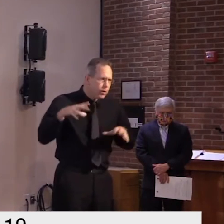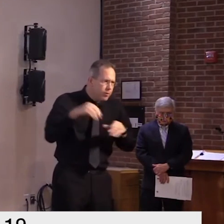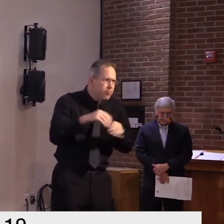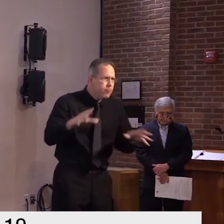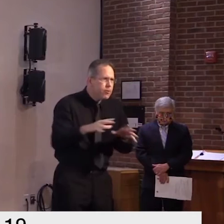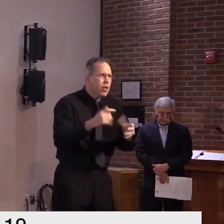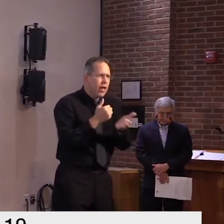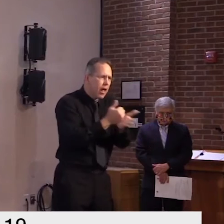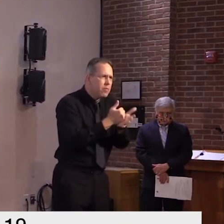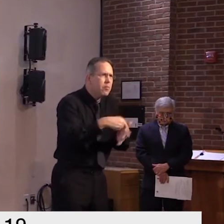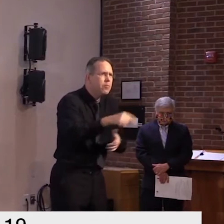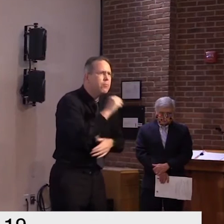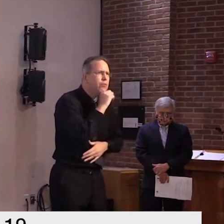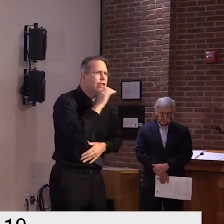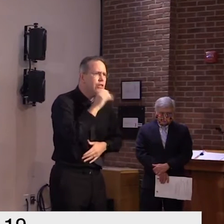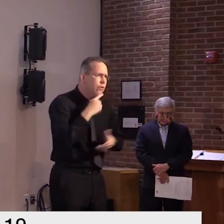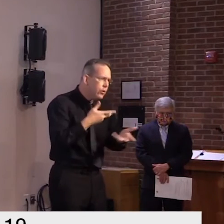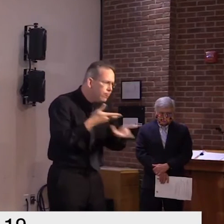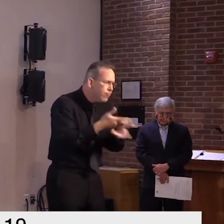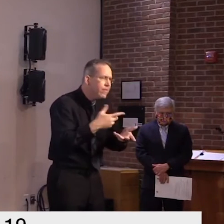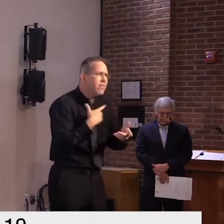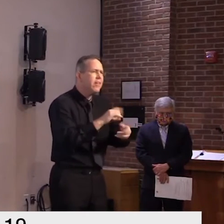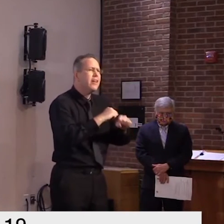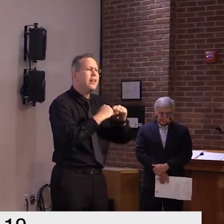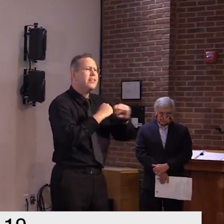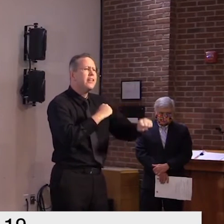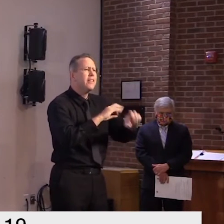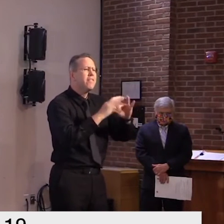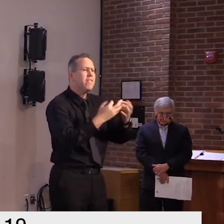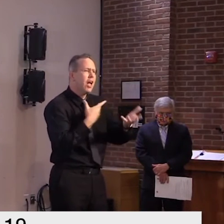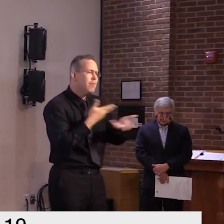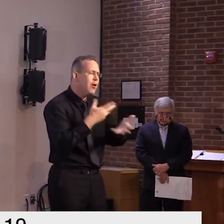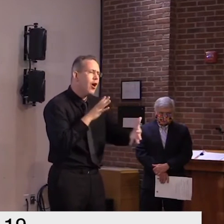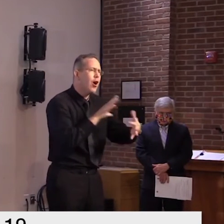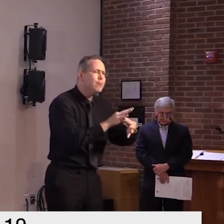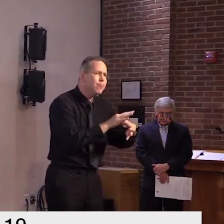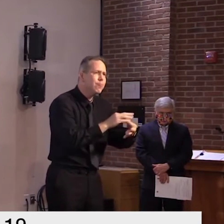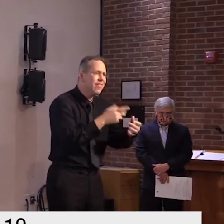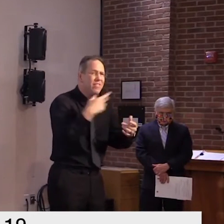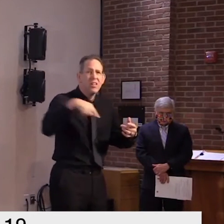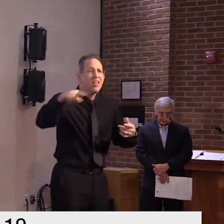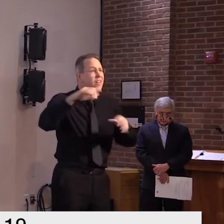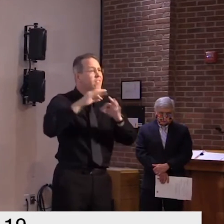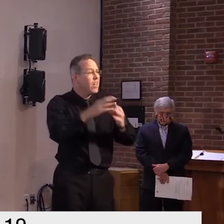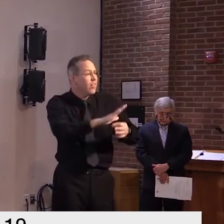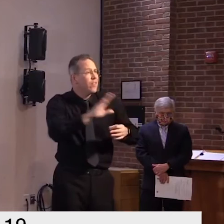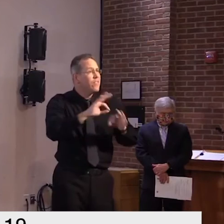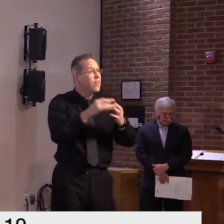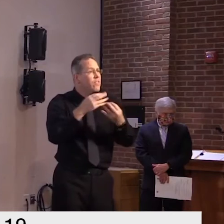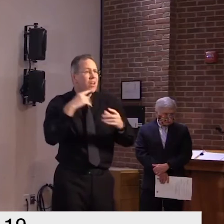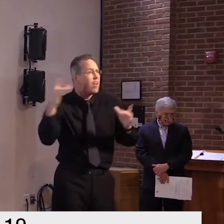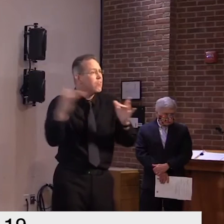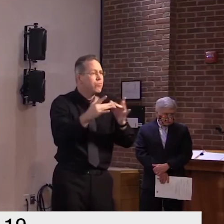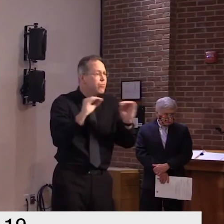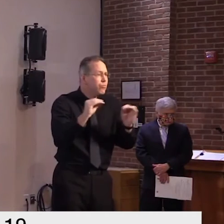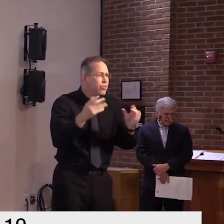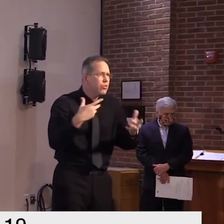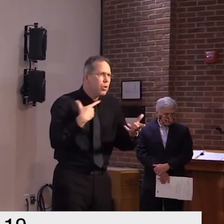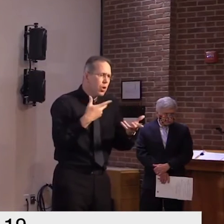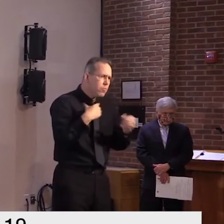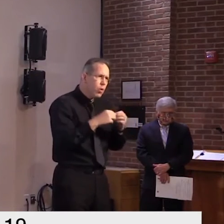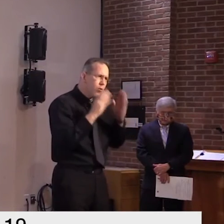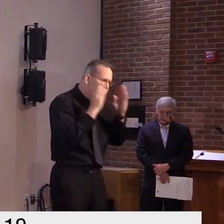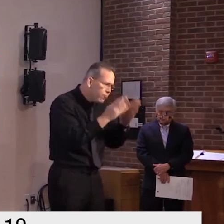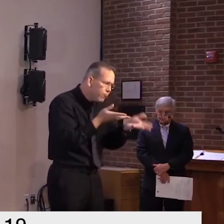their loved ones have been restricted from visiting you made a huge difference for them as well as the entire state